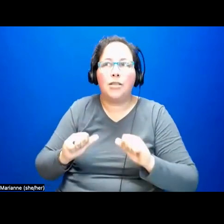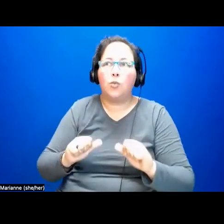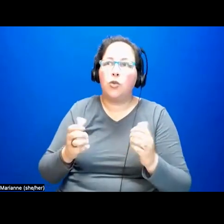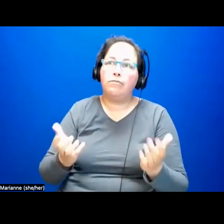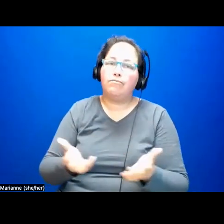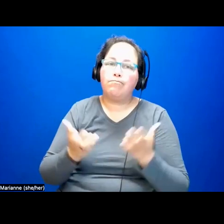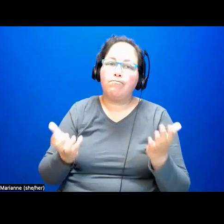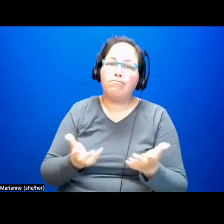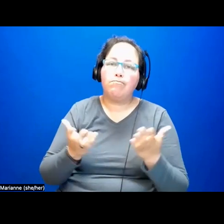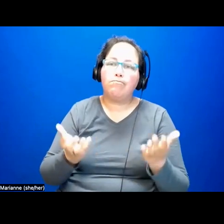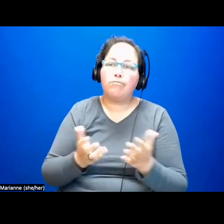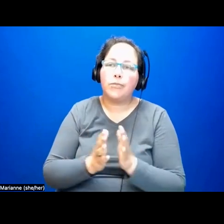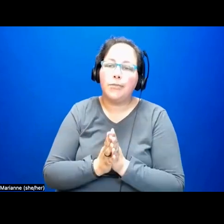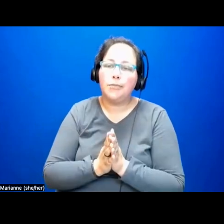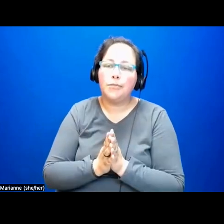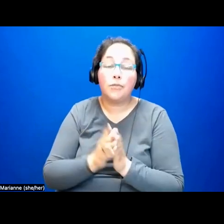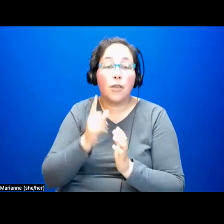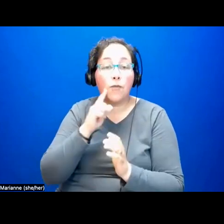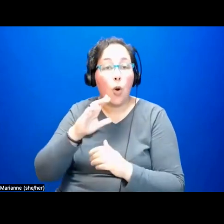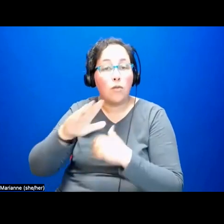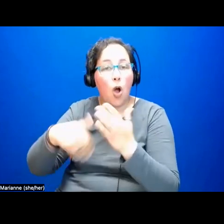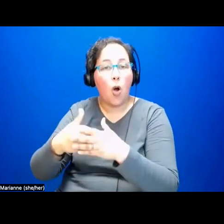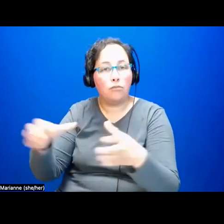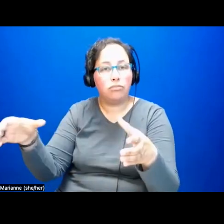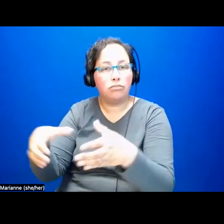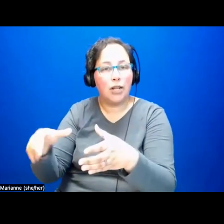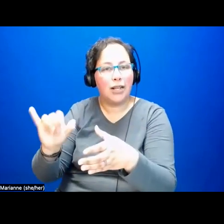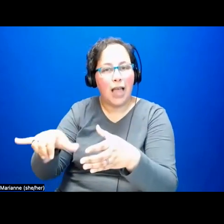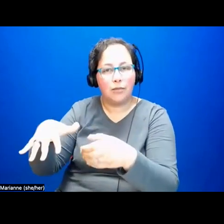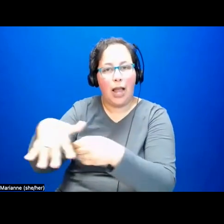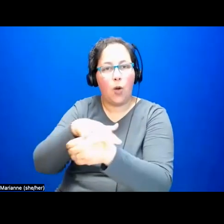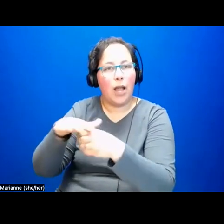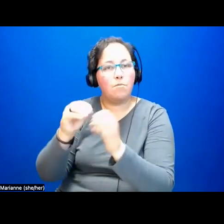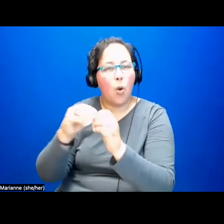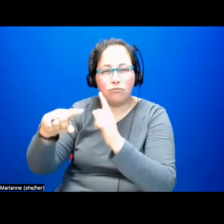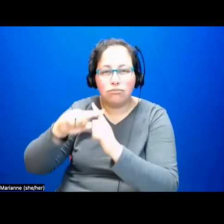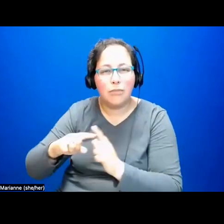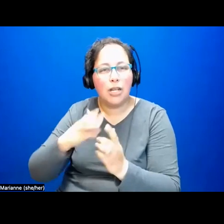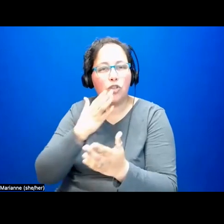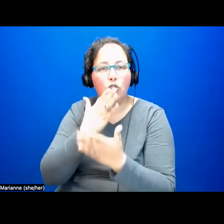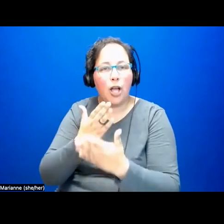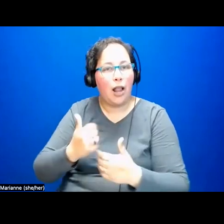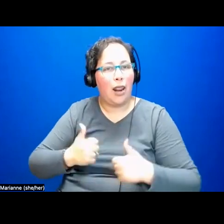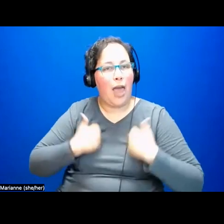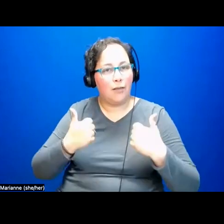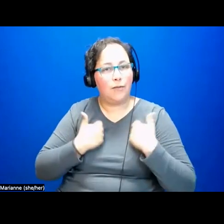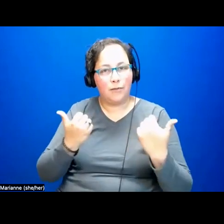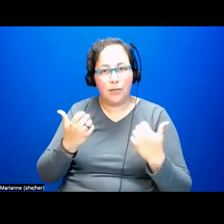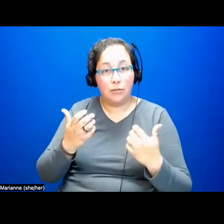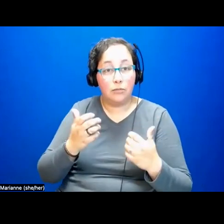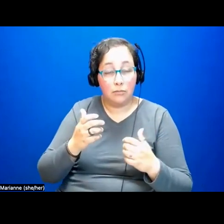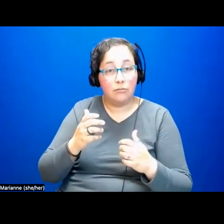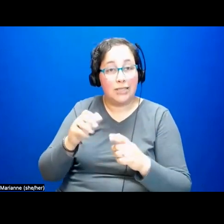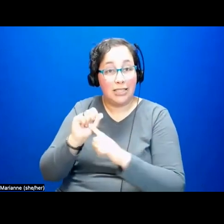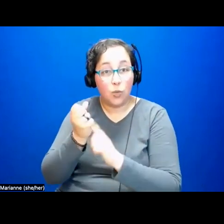complement of good living conditions for houseless people,